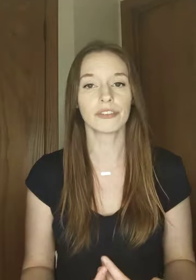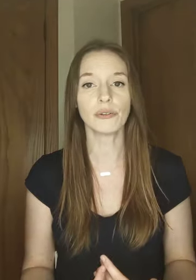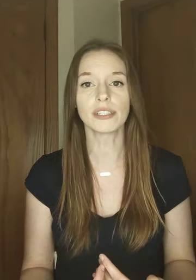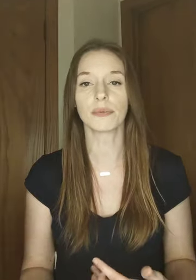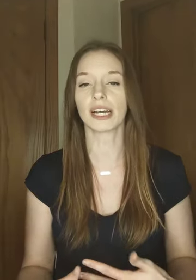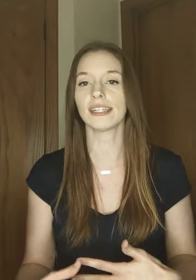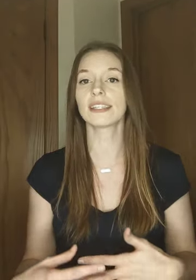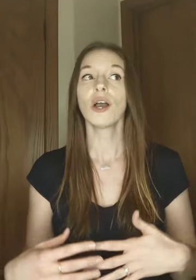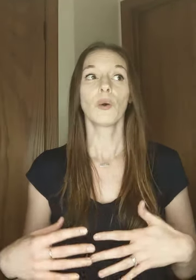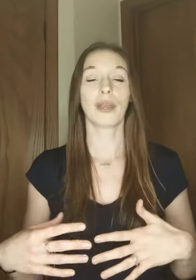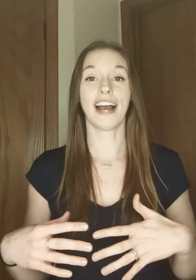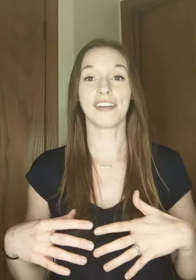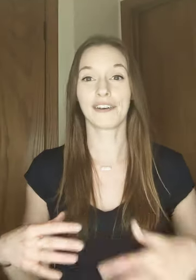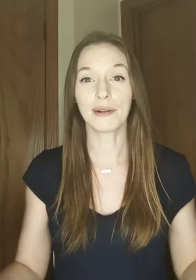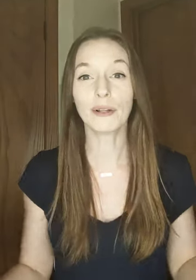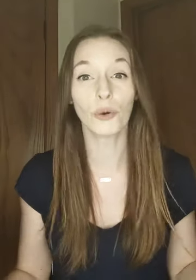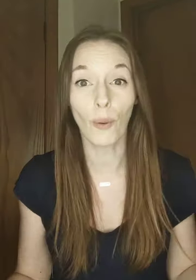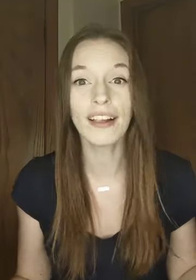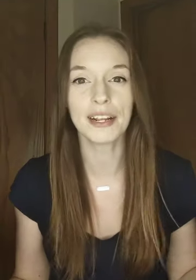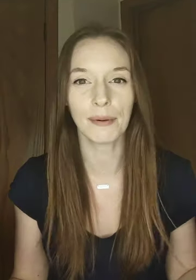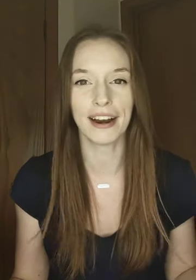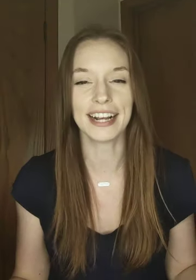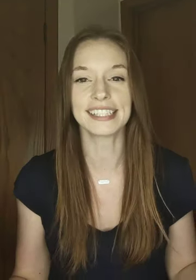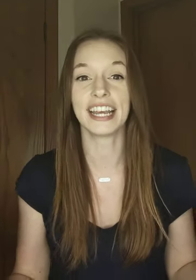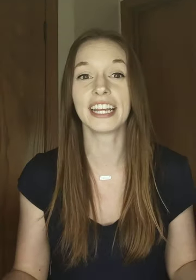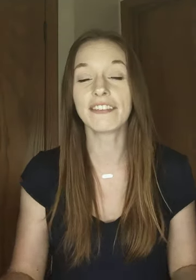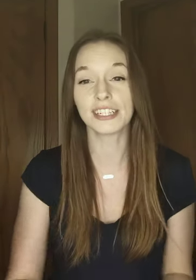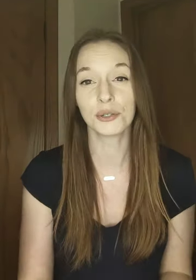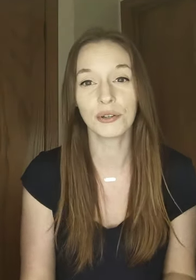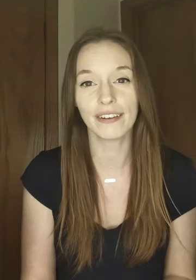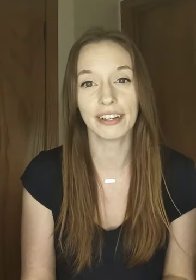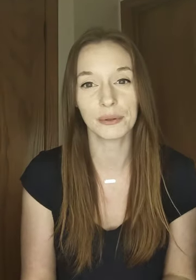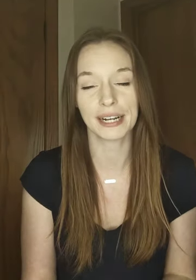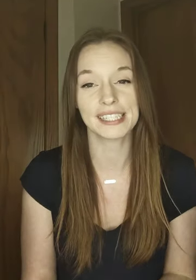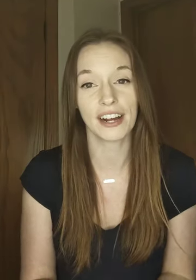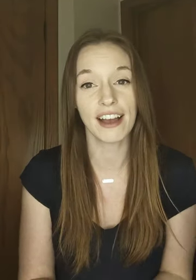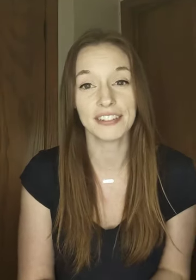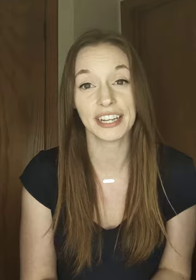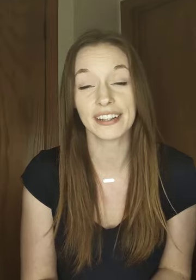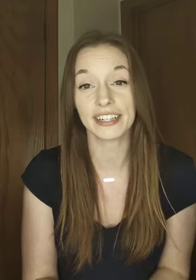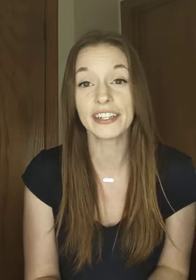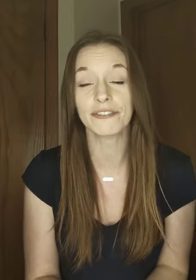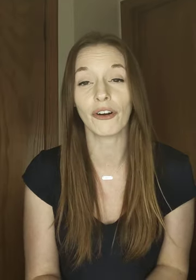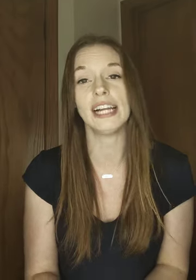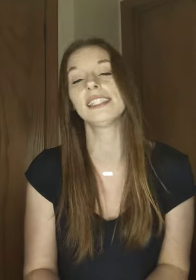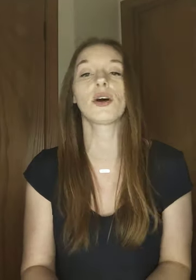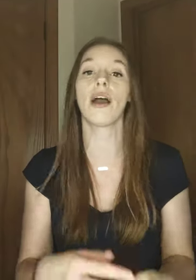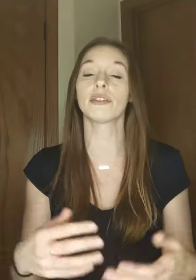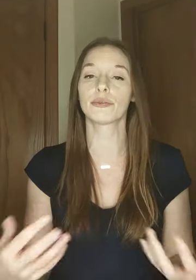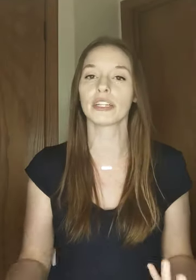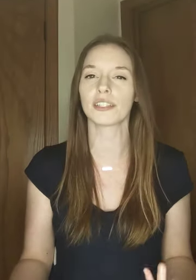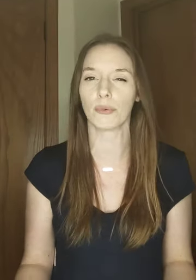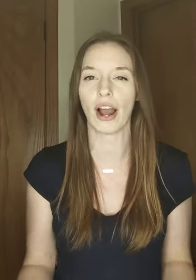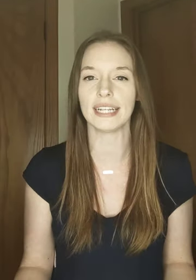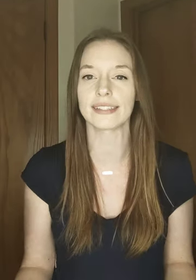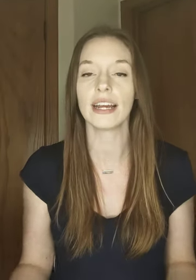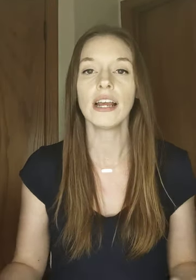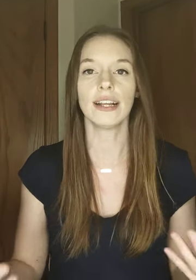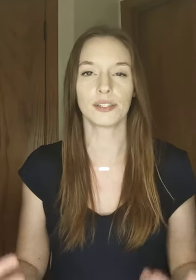confused because we have incredible quality products and even two of our lubricants are FDA cleared for it so I was really surprised that